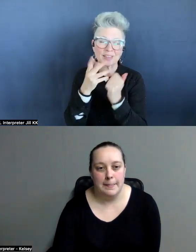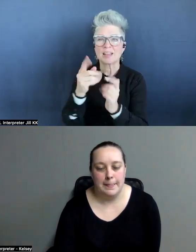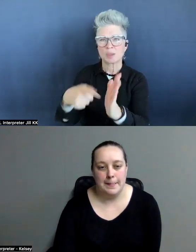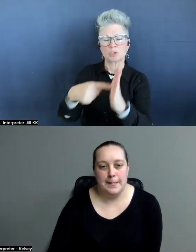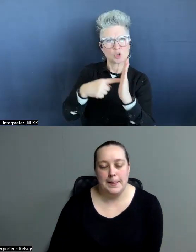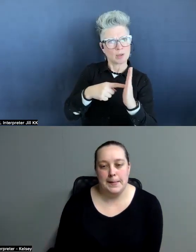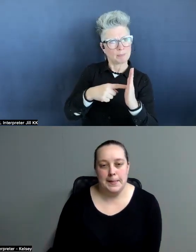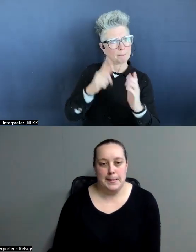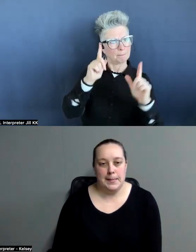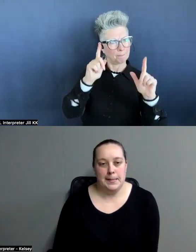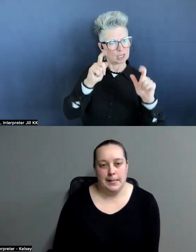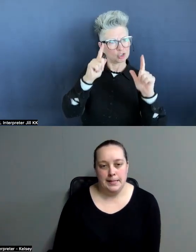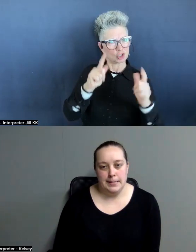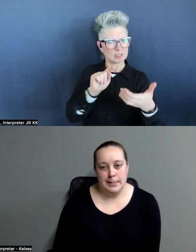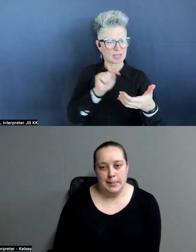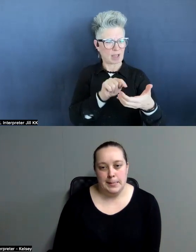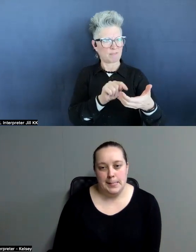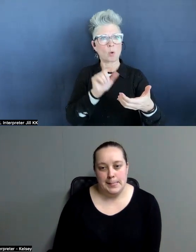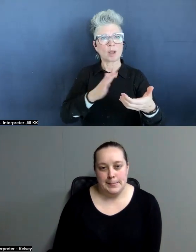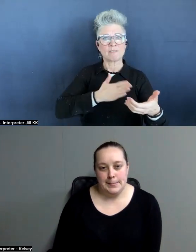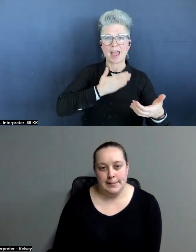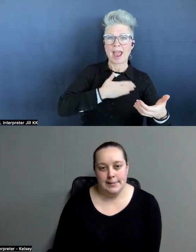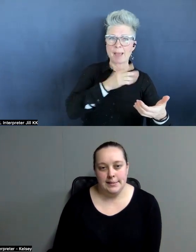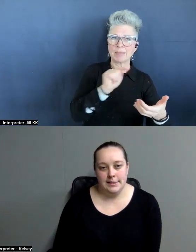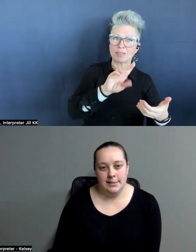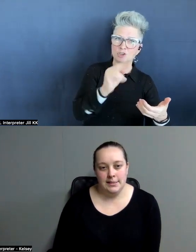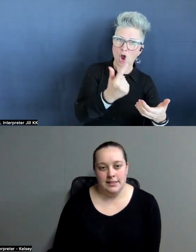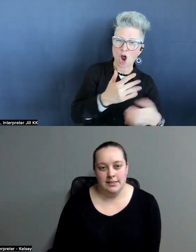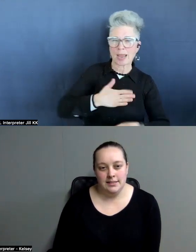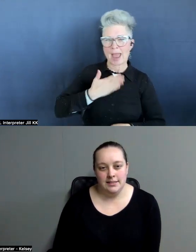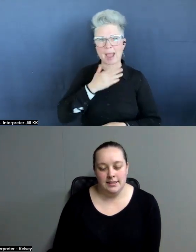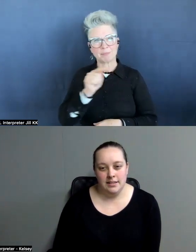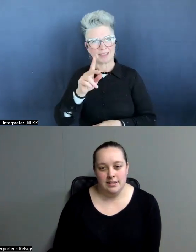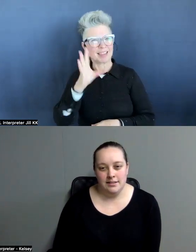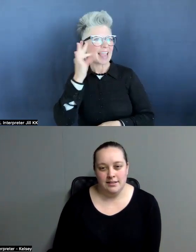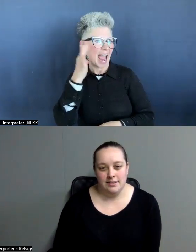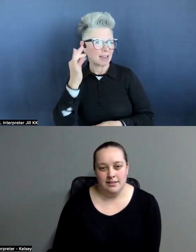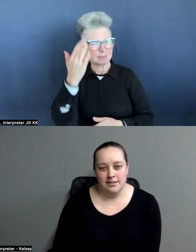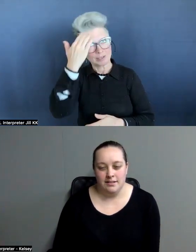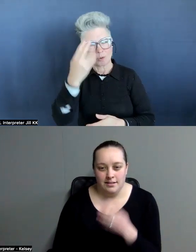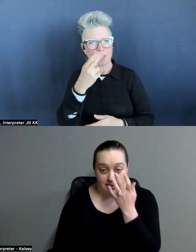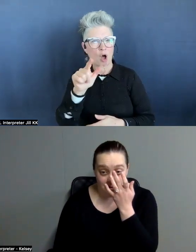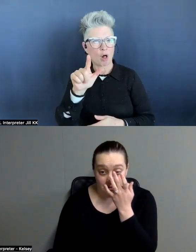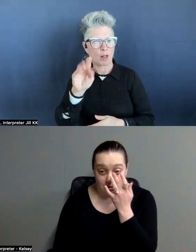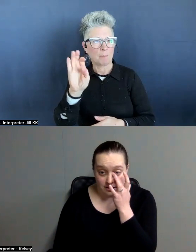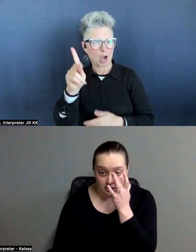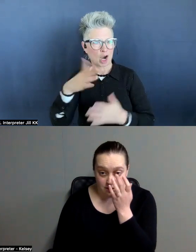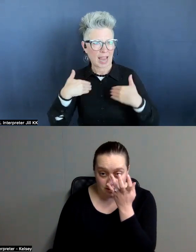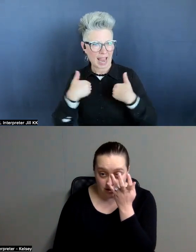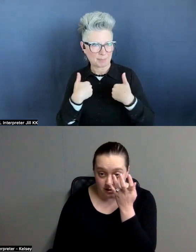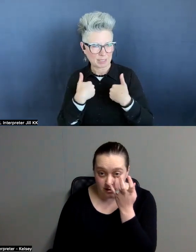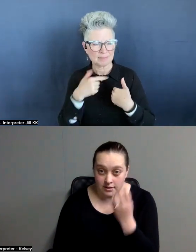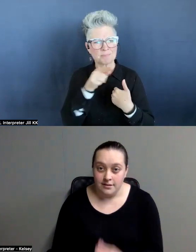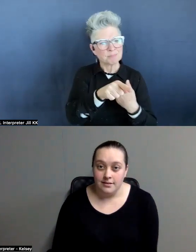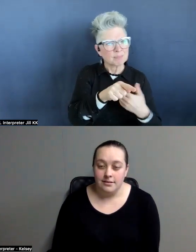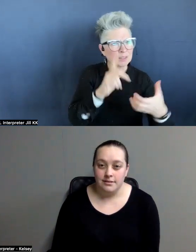telephone of like Happy the dog and Happy the cat, you know, the Hallmark animals. And in those pictures, there was a picture